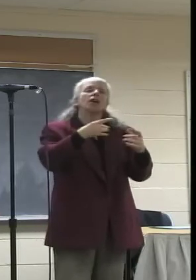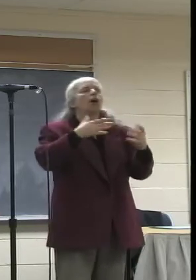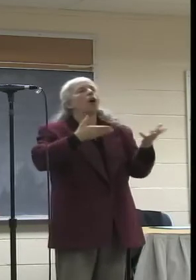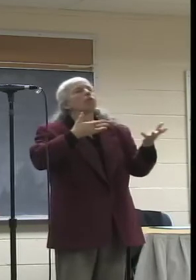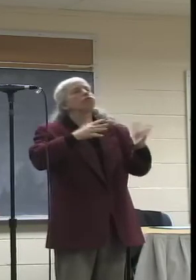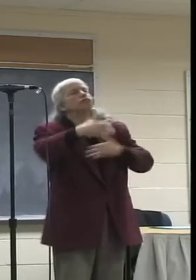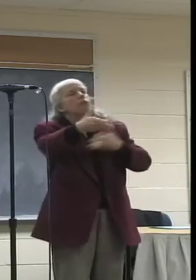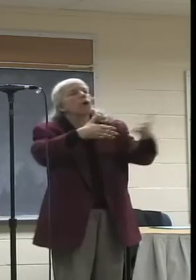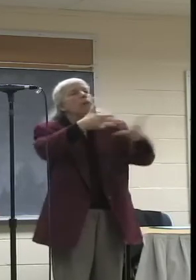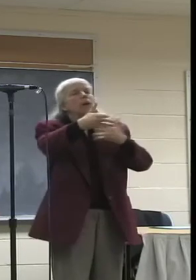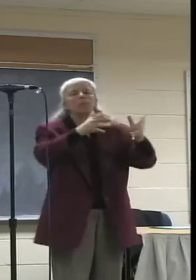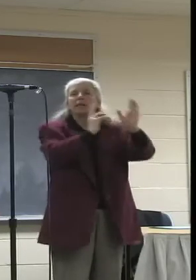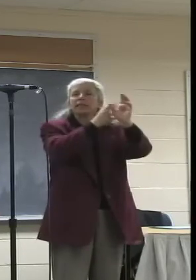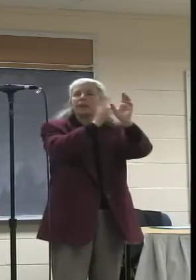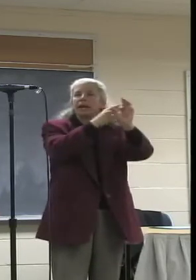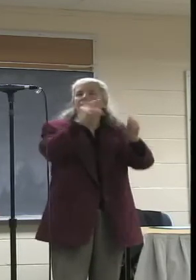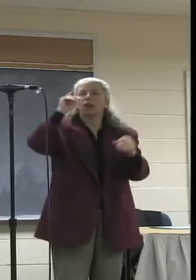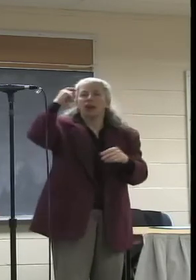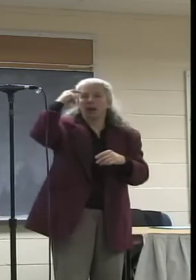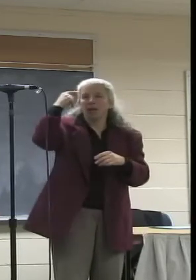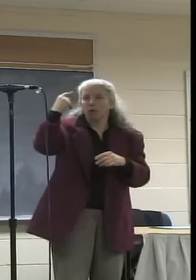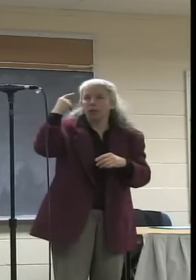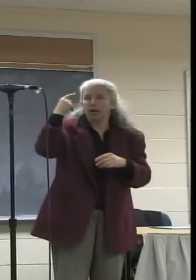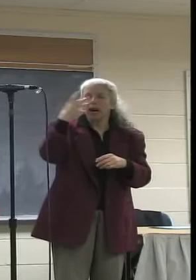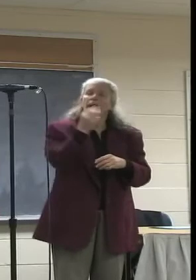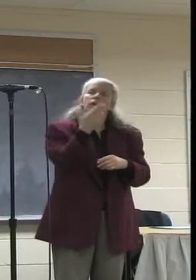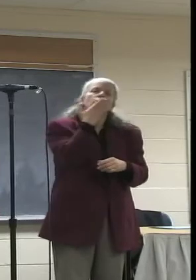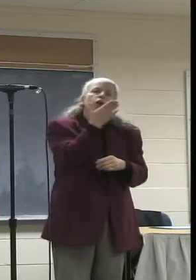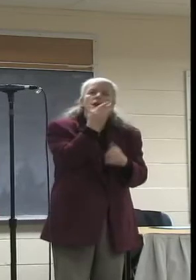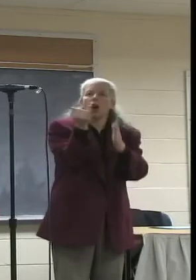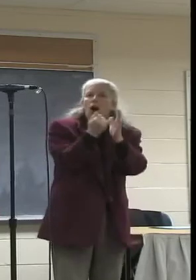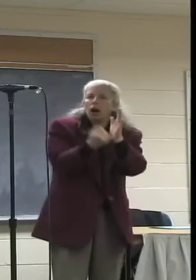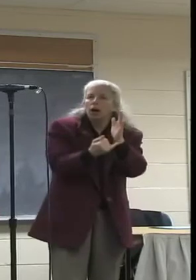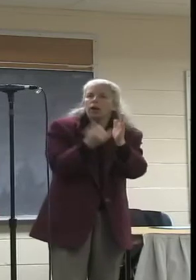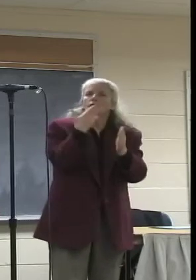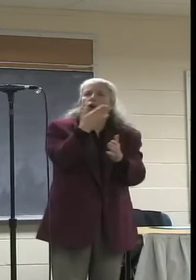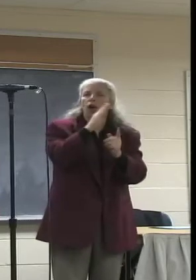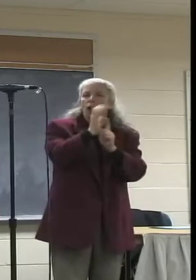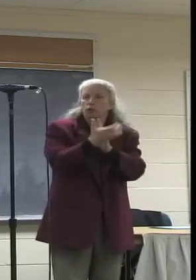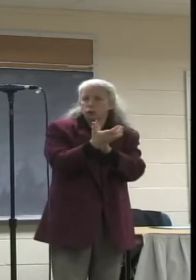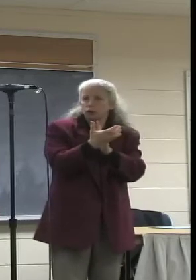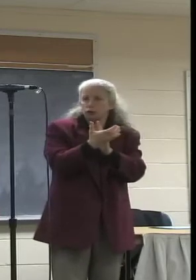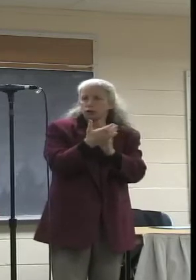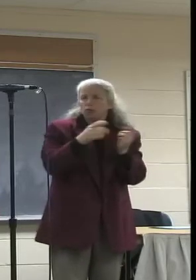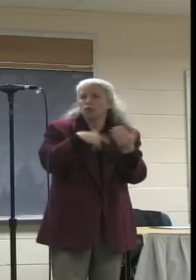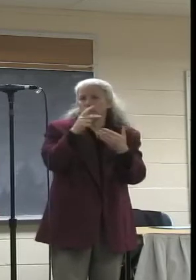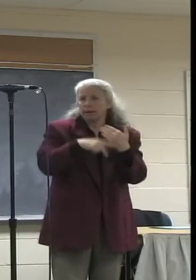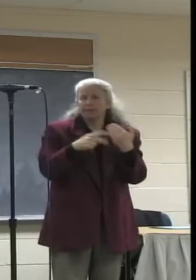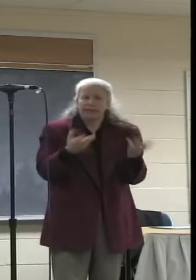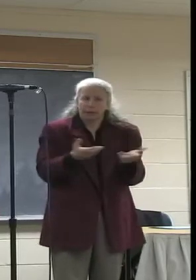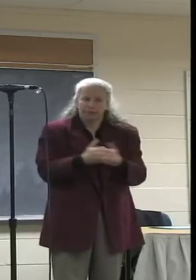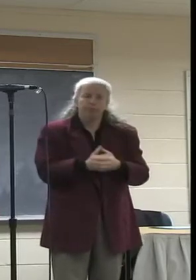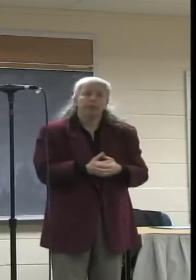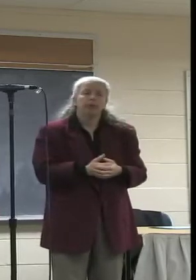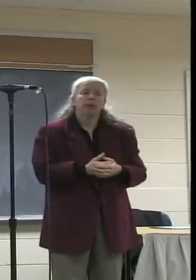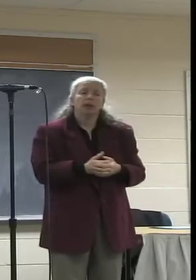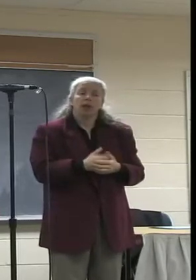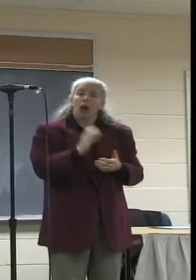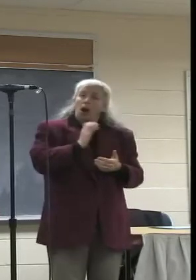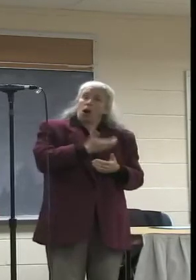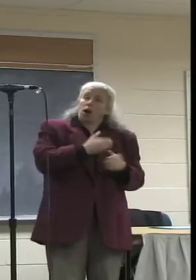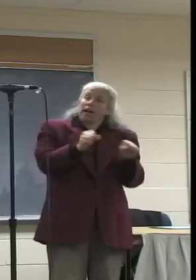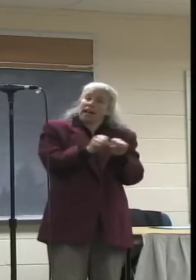municipal government, and the best in arts and cultural programming. Some of the Cable Contract goals and